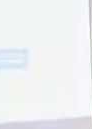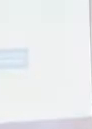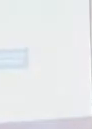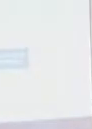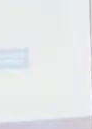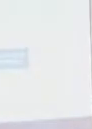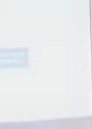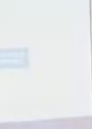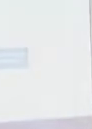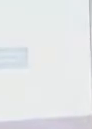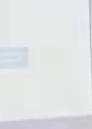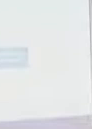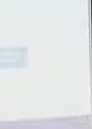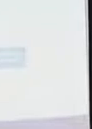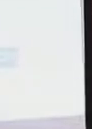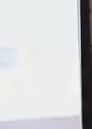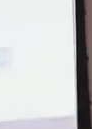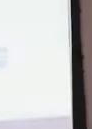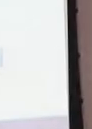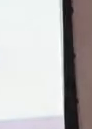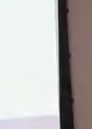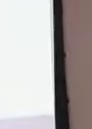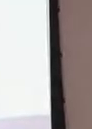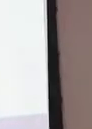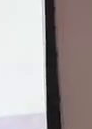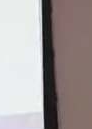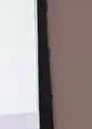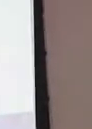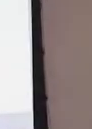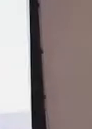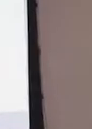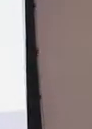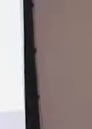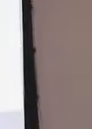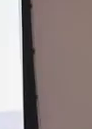to everyone. It's a great privilege to be able to stand here and just say a few words.